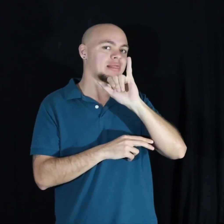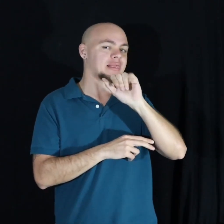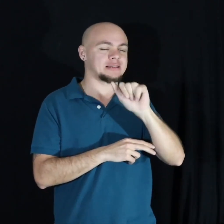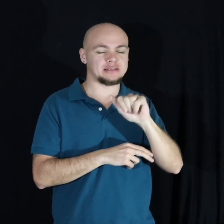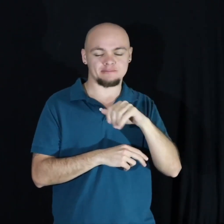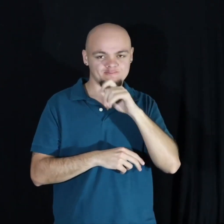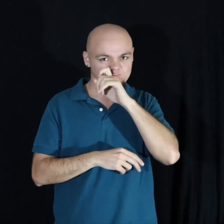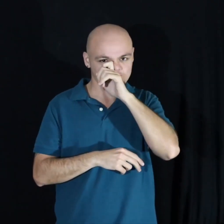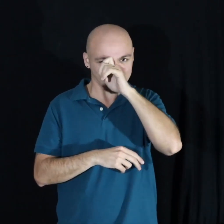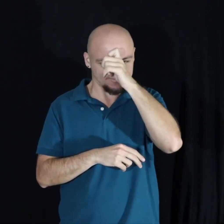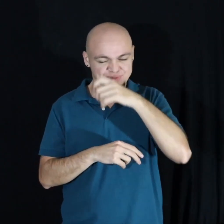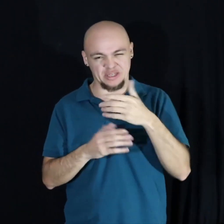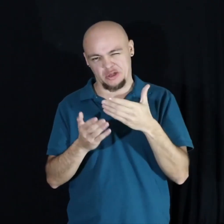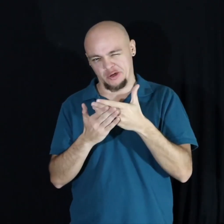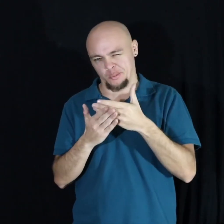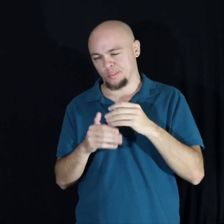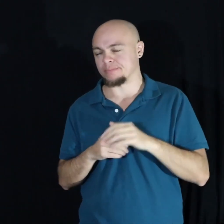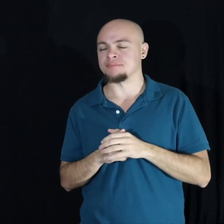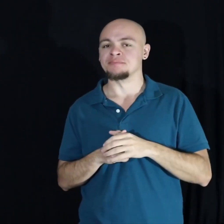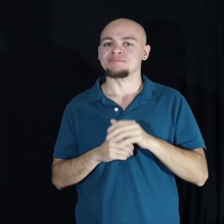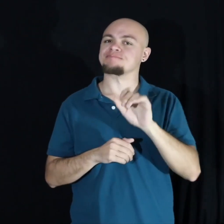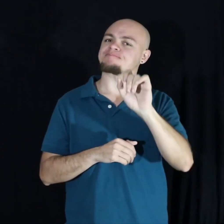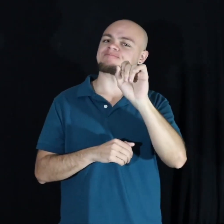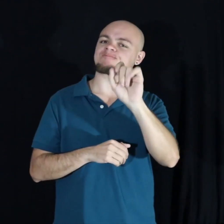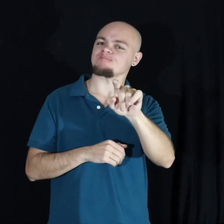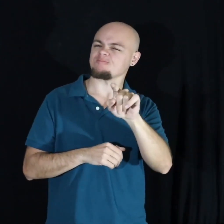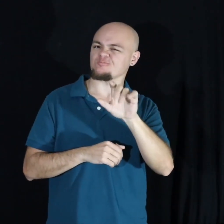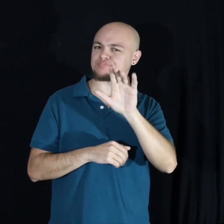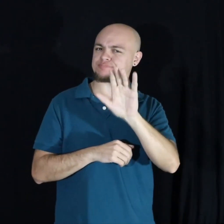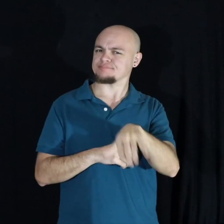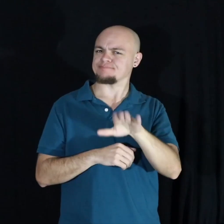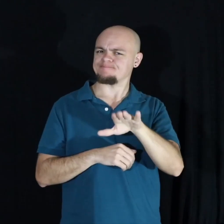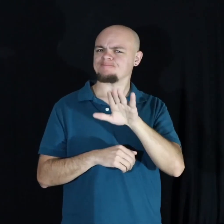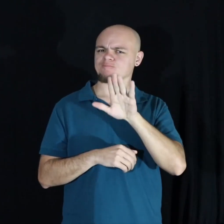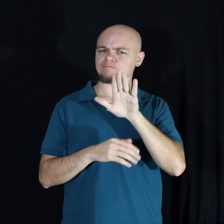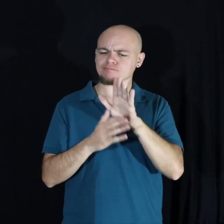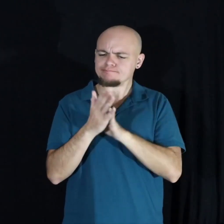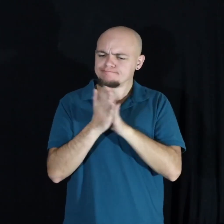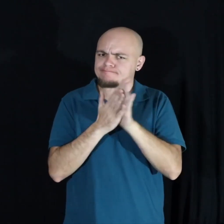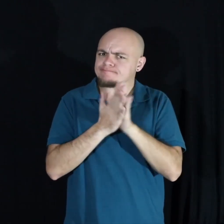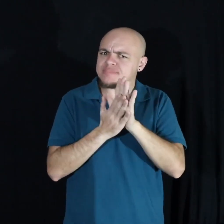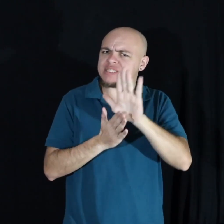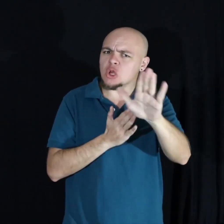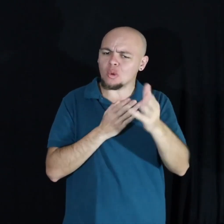But I ask you, what is the fire that drives you?